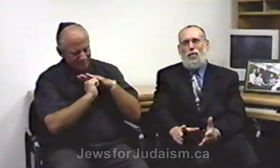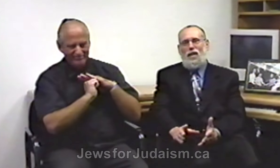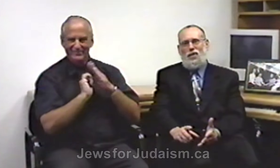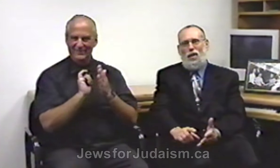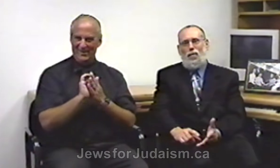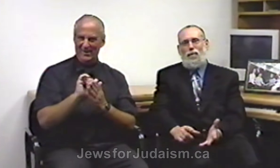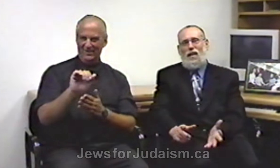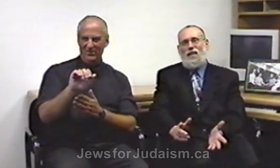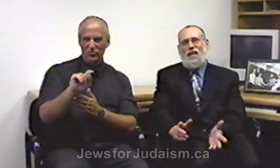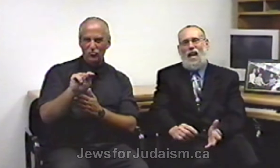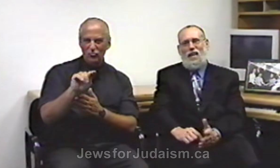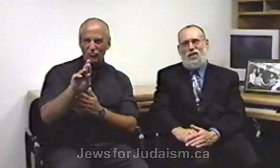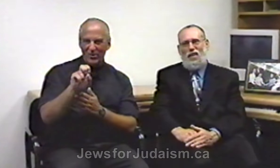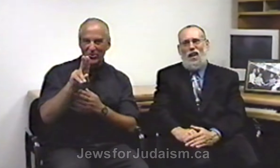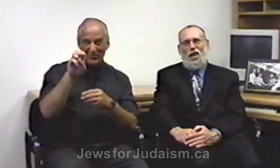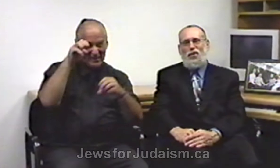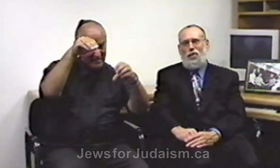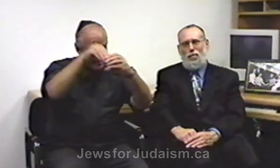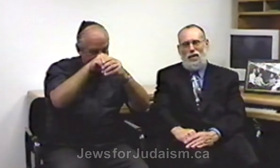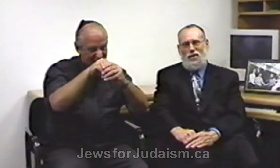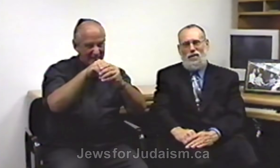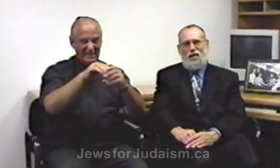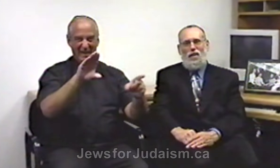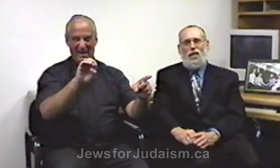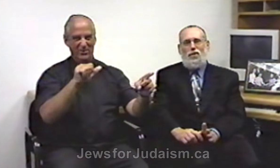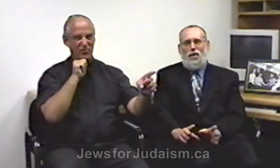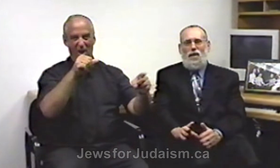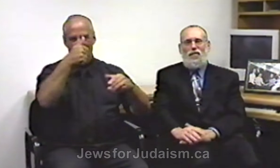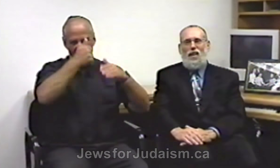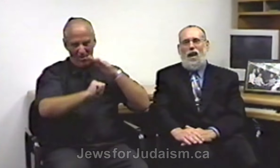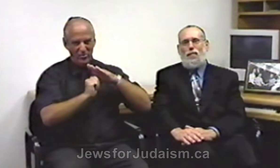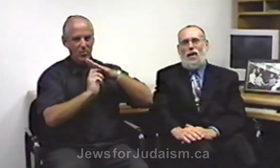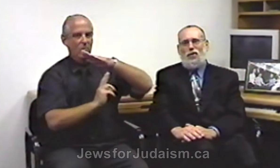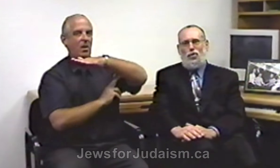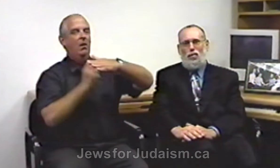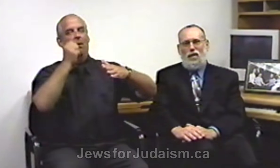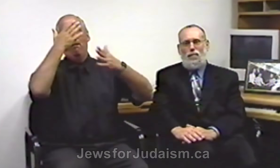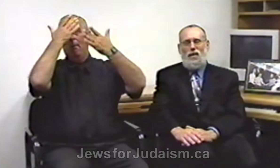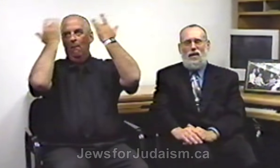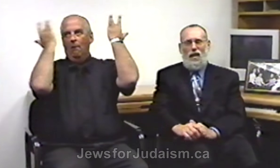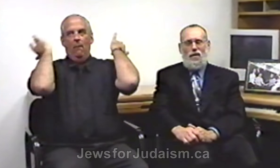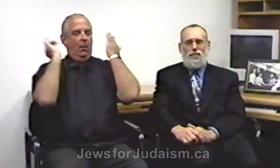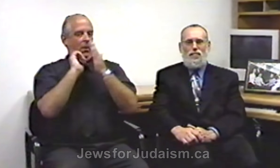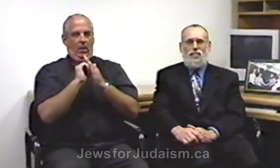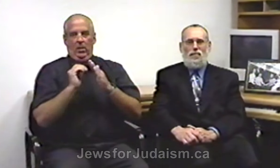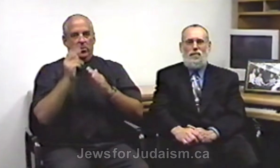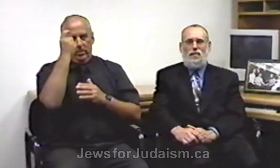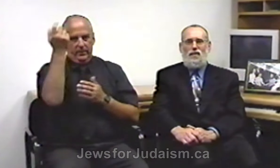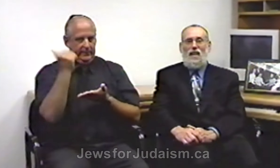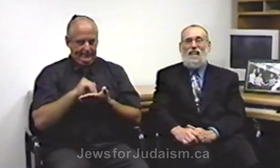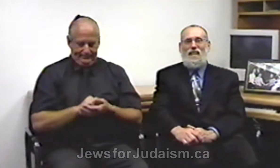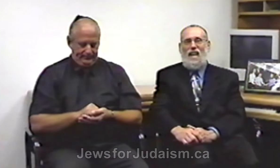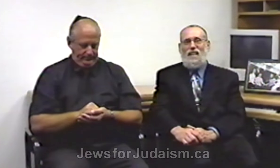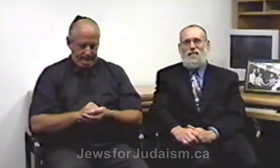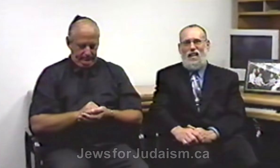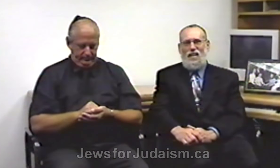bridge it would be in the castle not under the bridge so he forgot about the dream again the next night